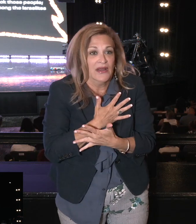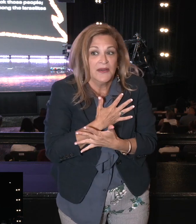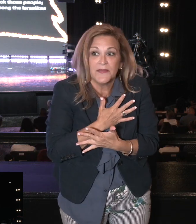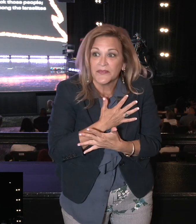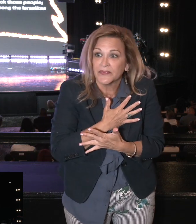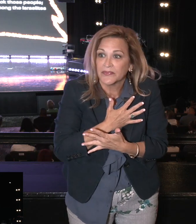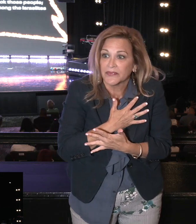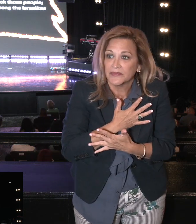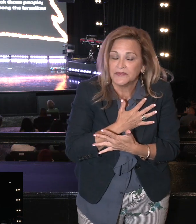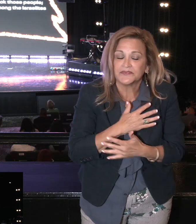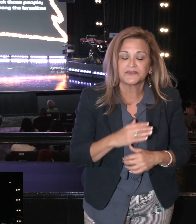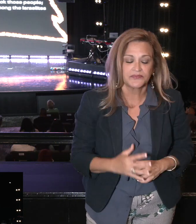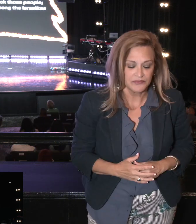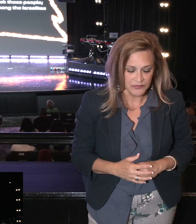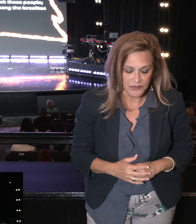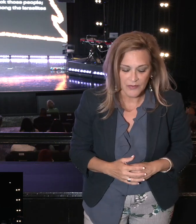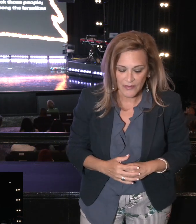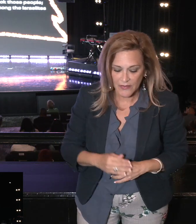Bless you.